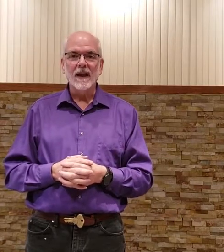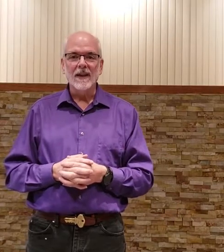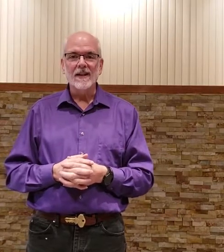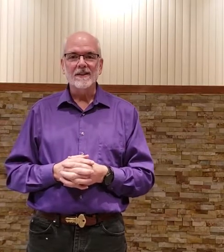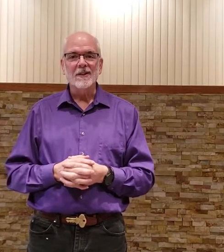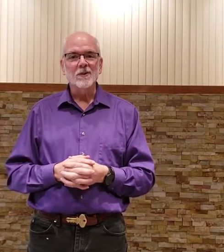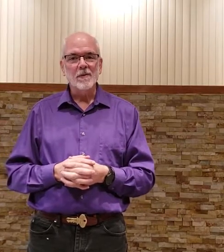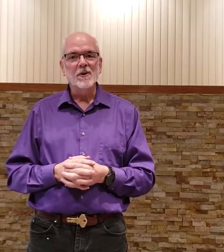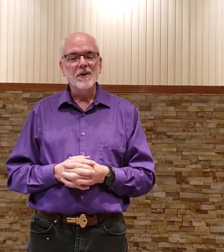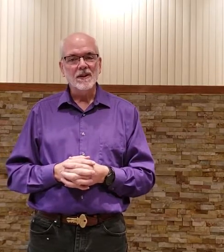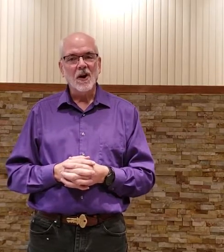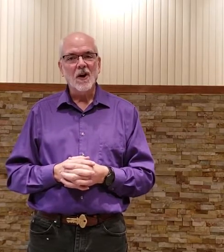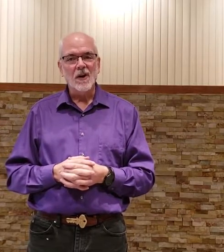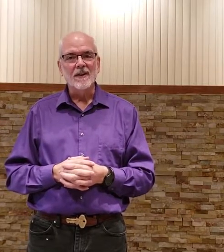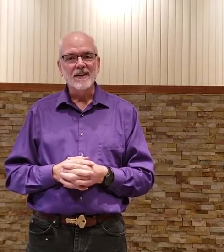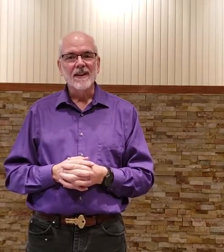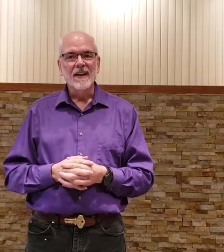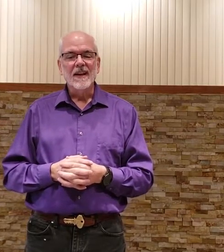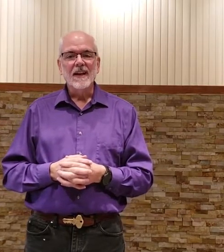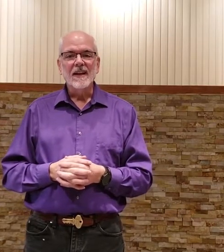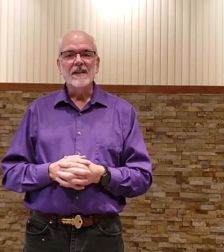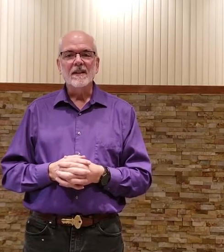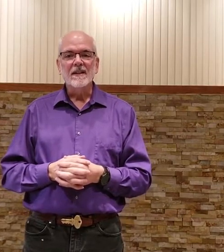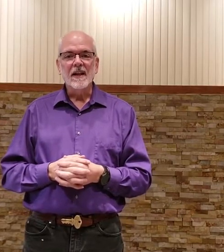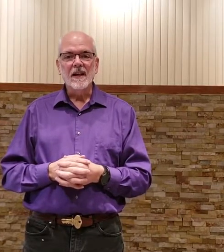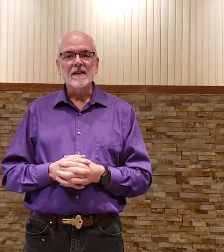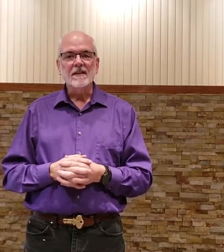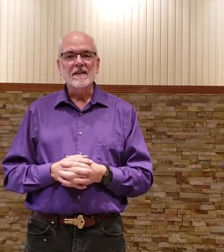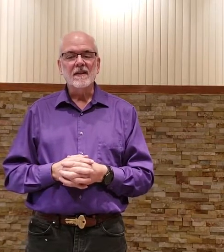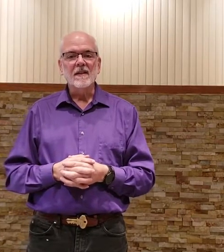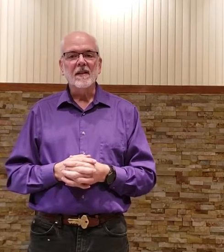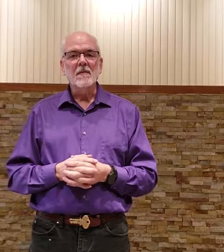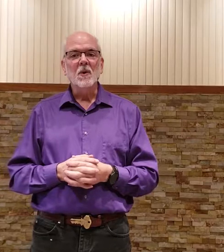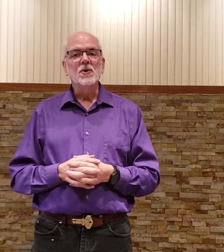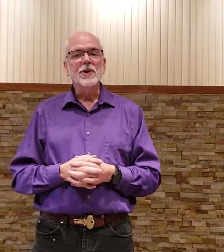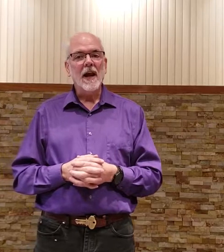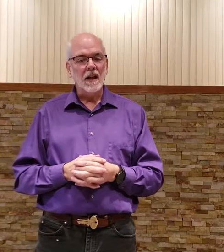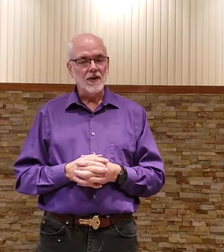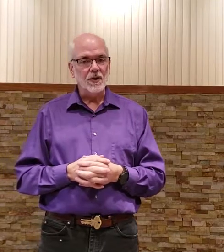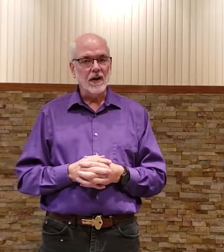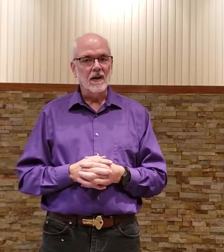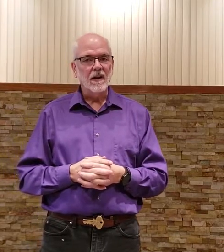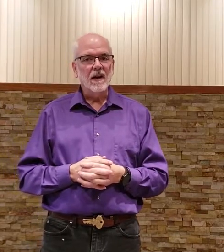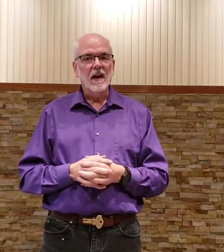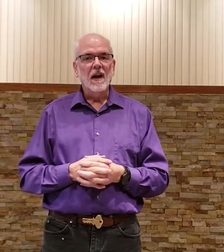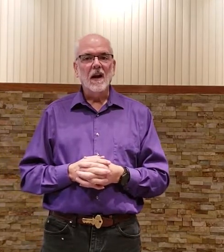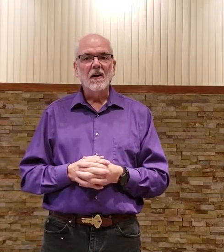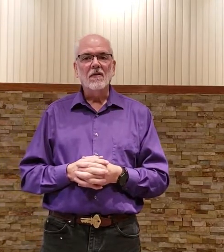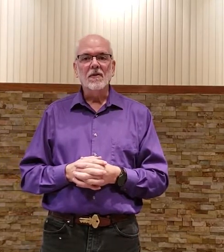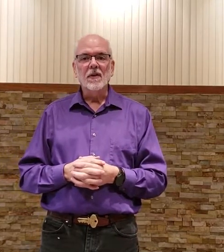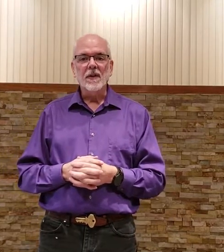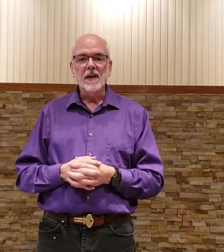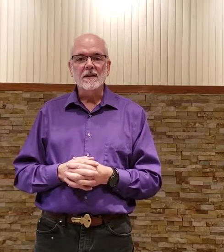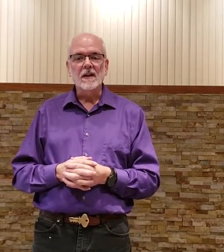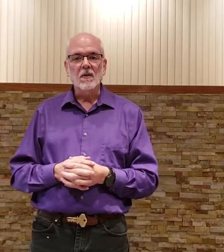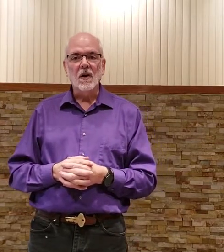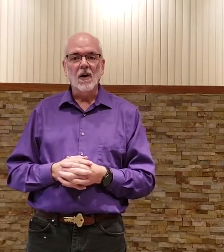it is the scripture is hard it is it is the most challenging of the things that are